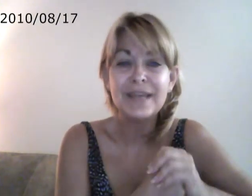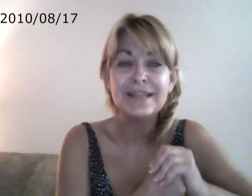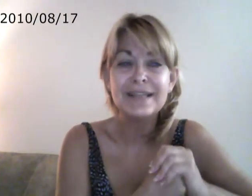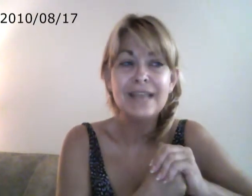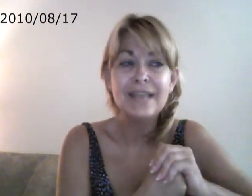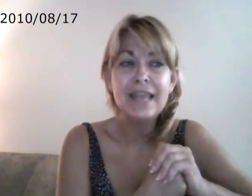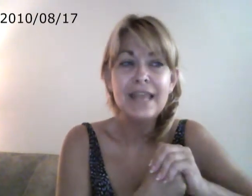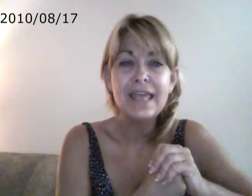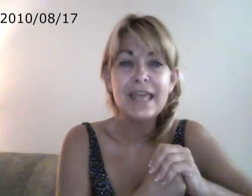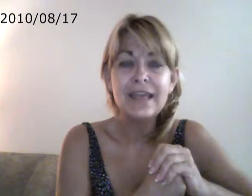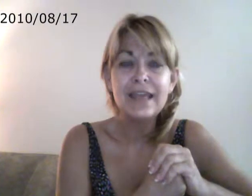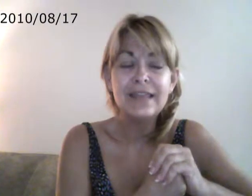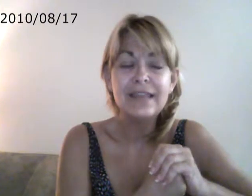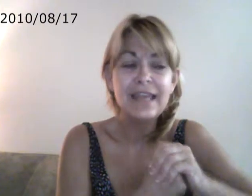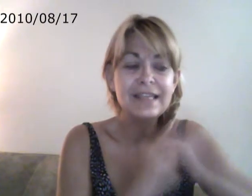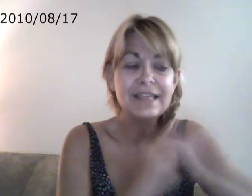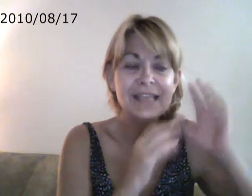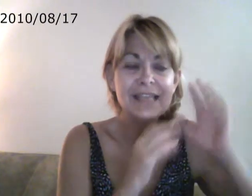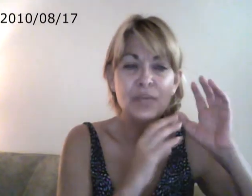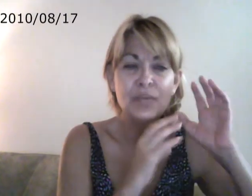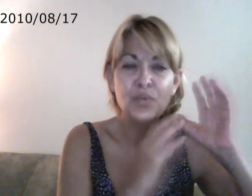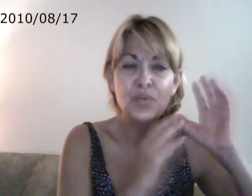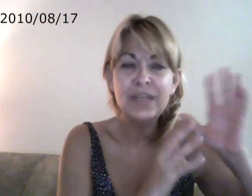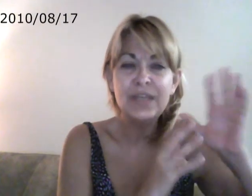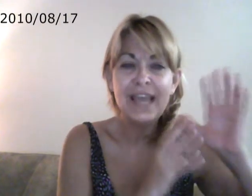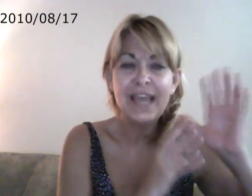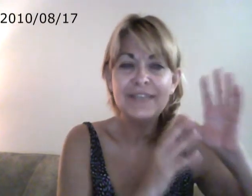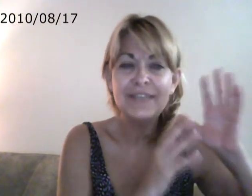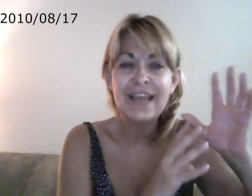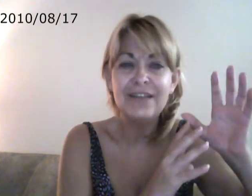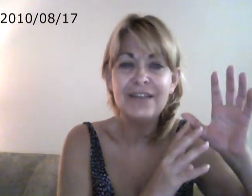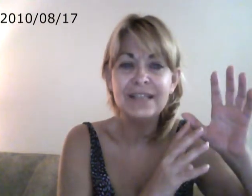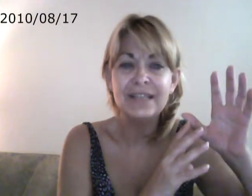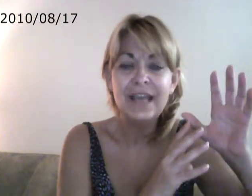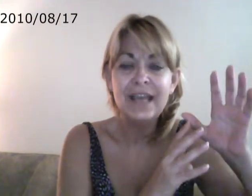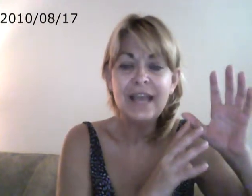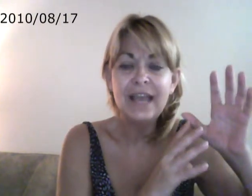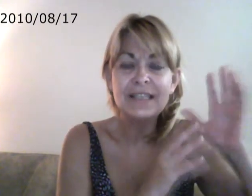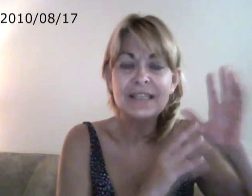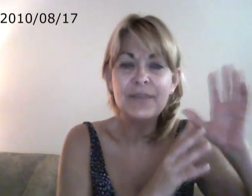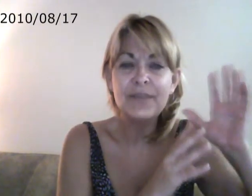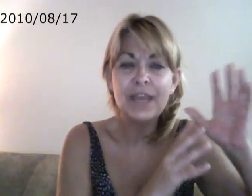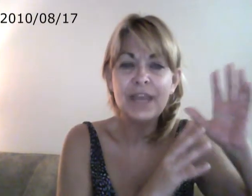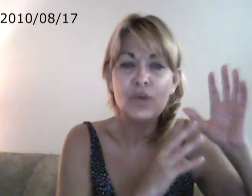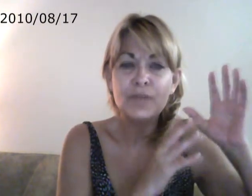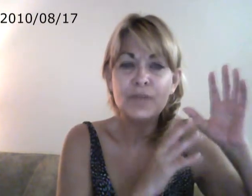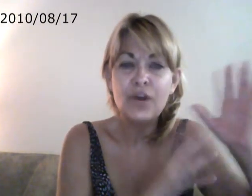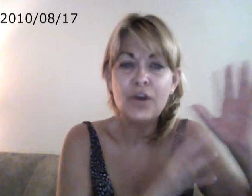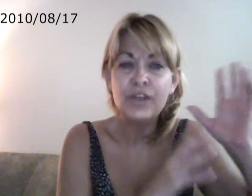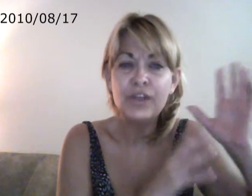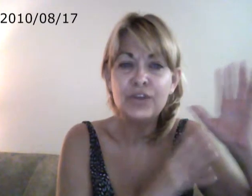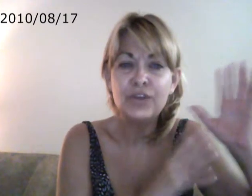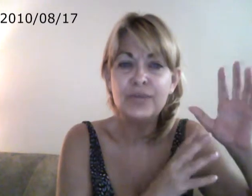they can really have a talent at something that goes beyond the human